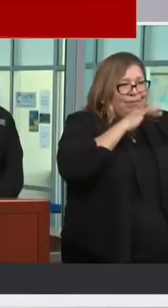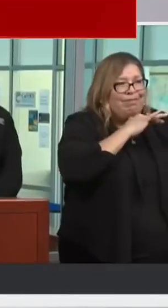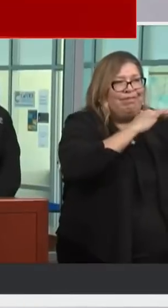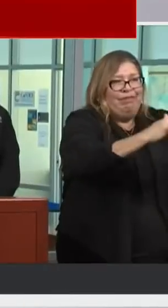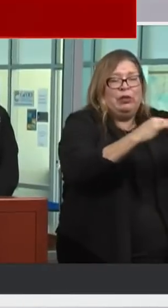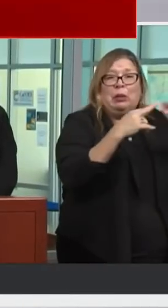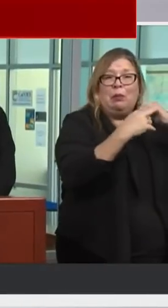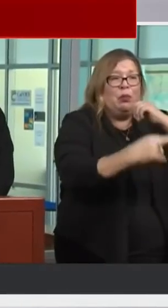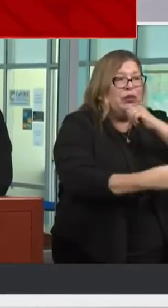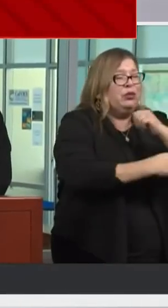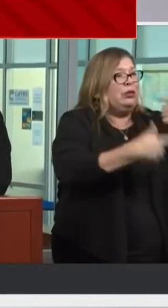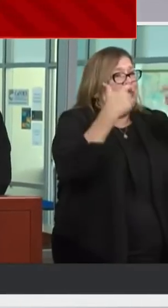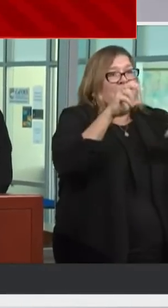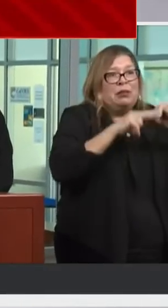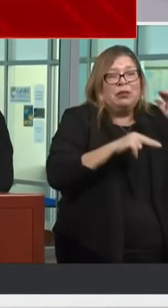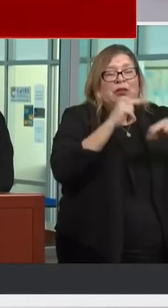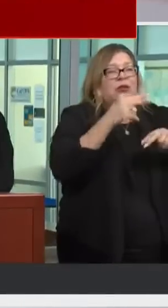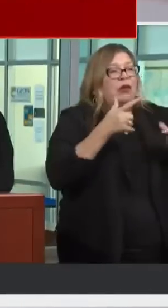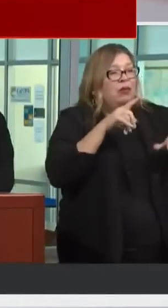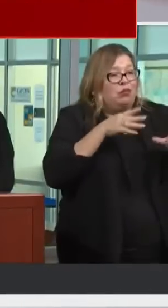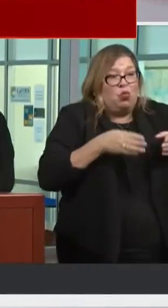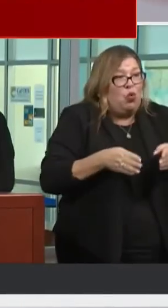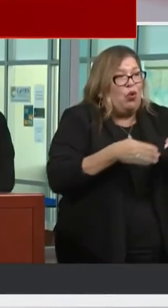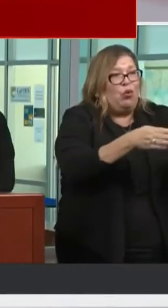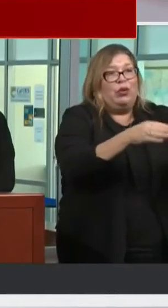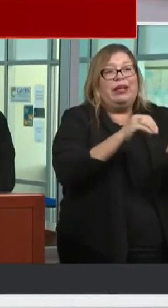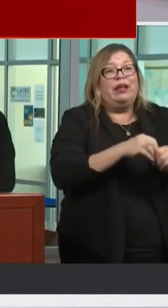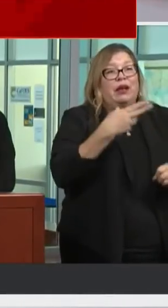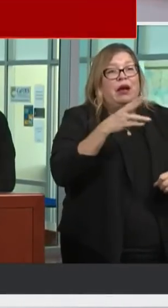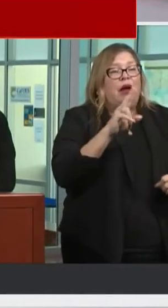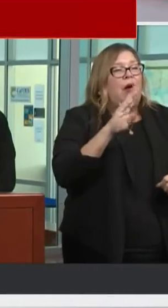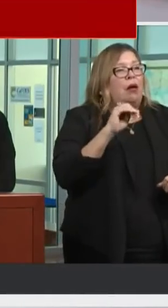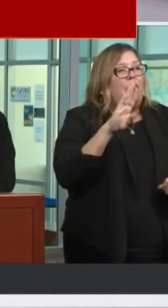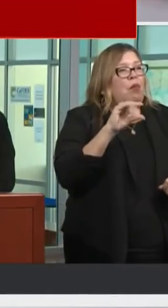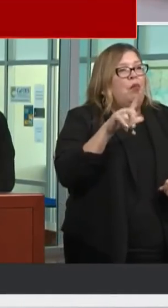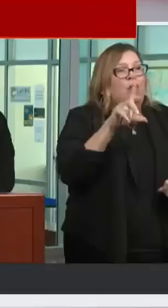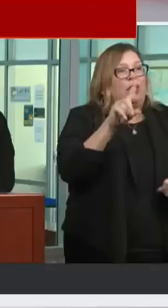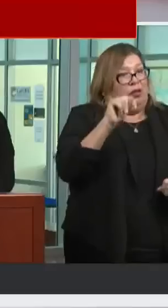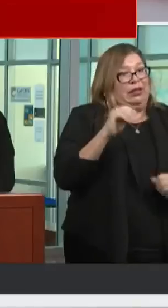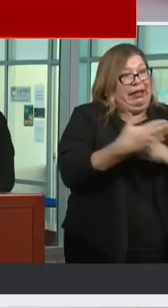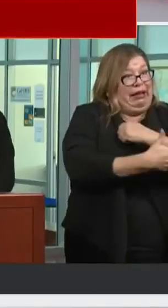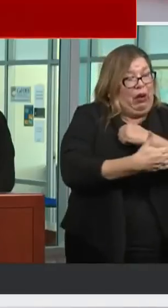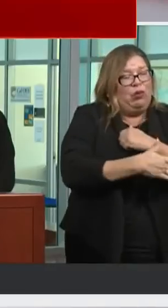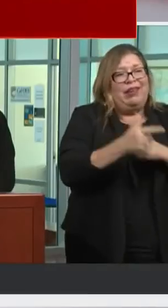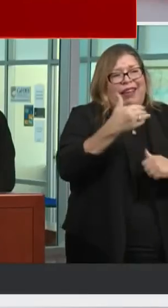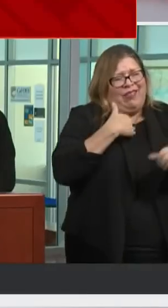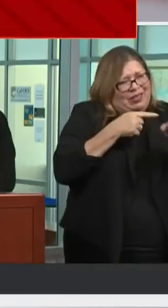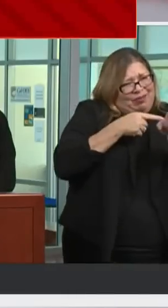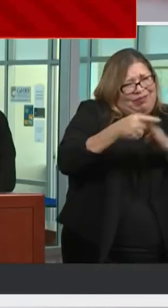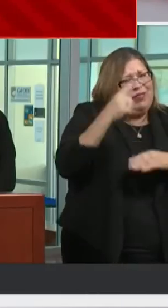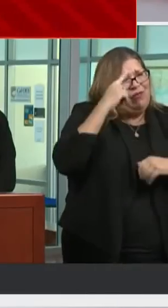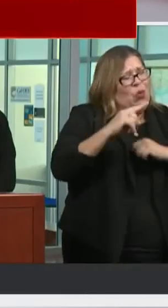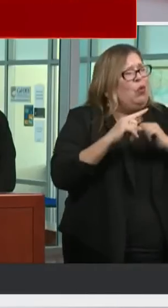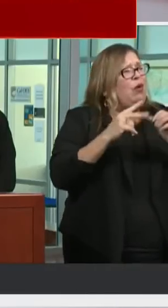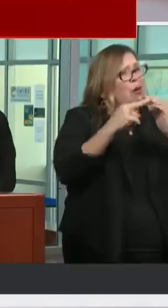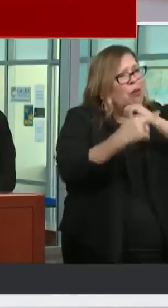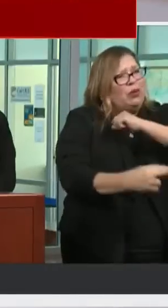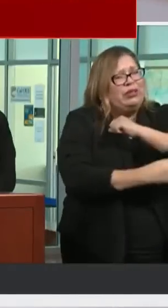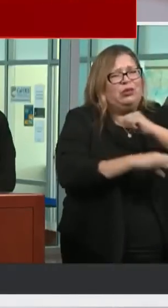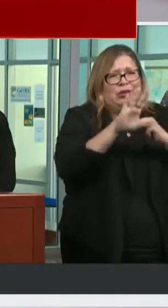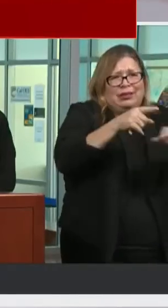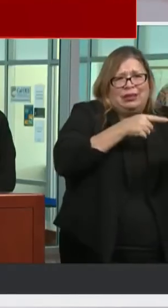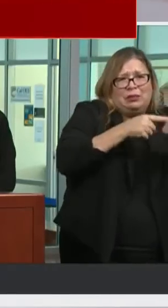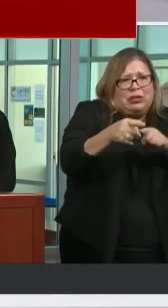structures, and the roadways throughout Humboldt County. We have bridge engineers, we have specialized engineers, and